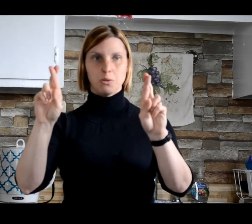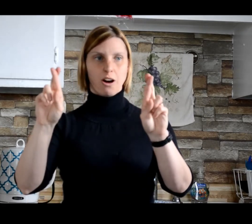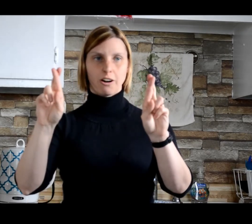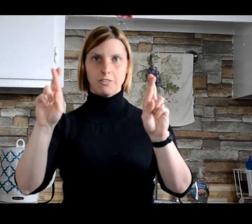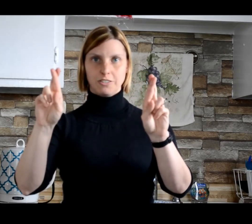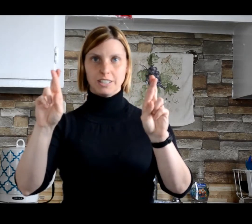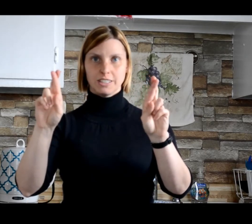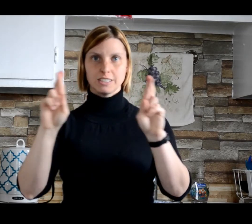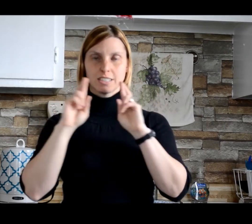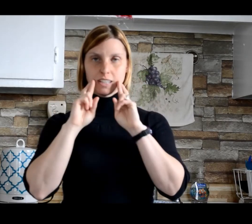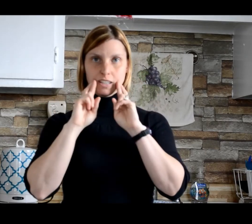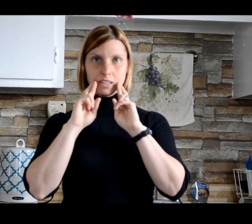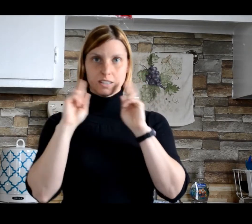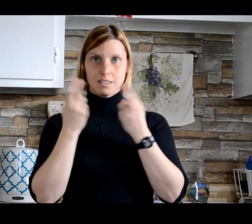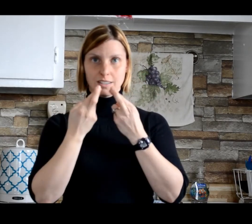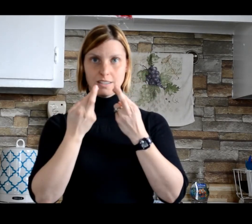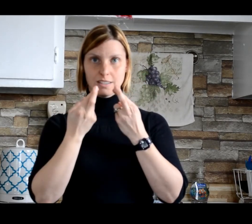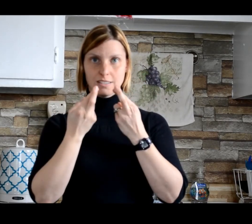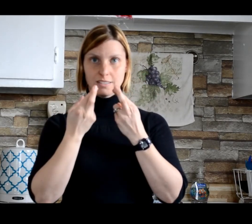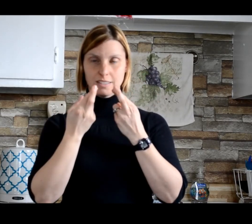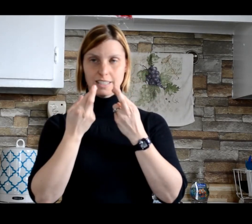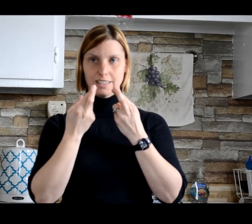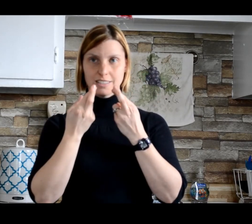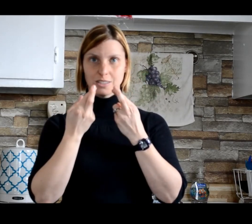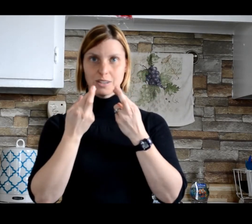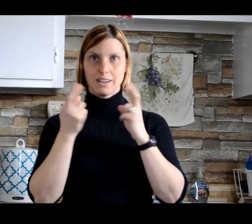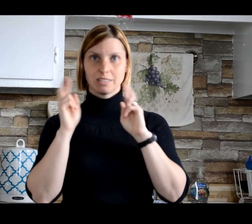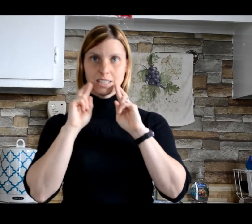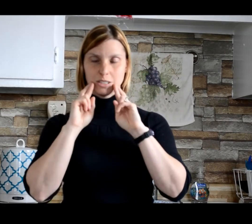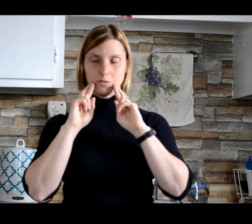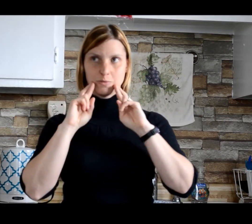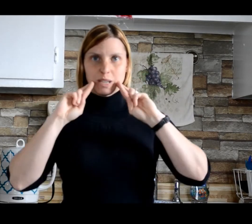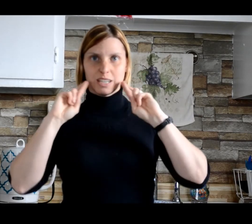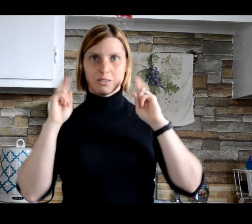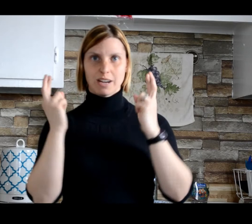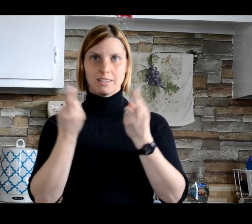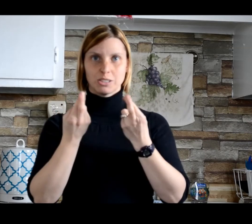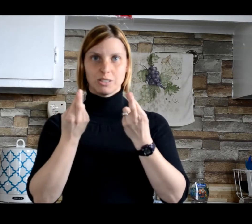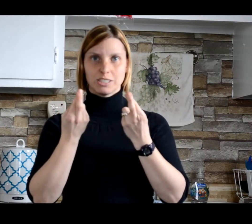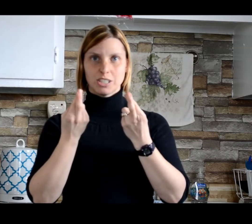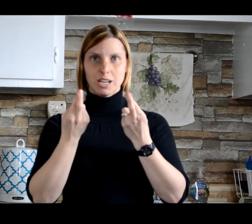R fingers like this around like you're making a round donut shape.